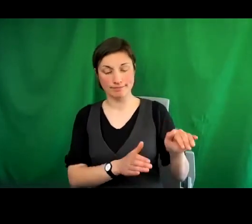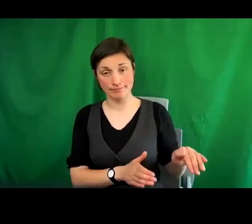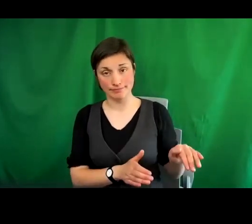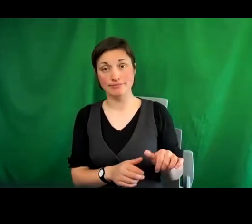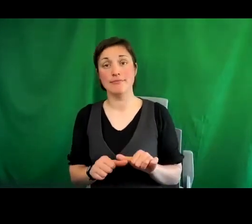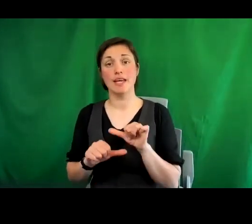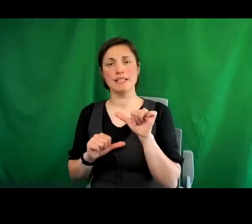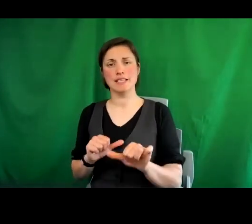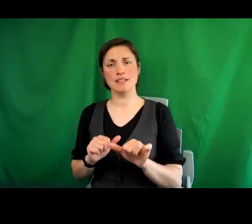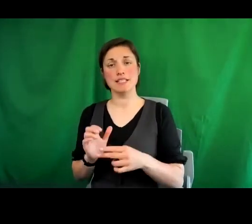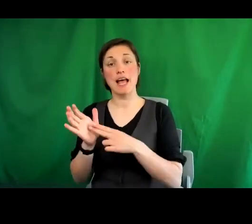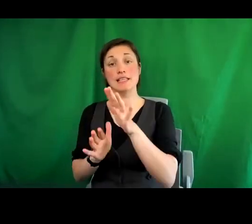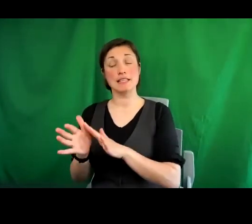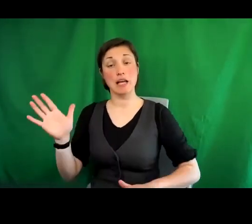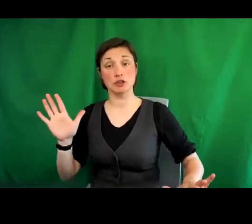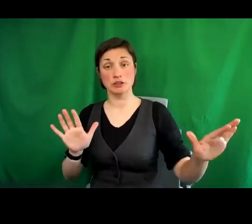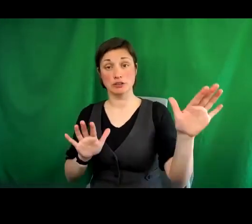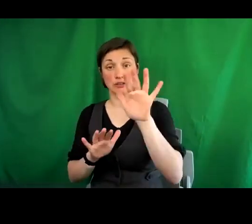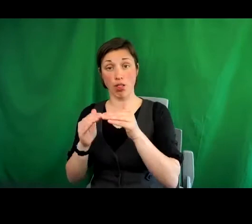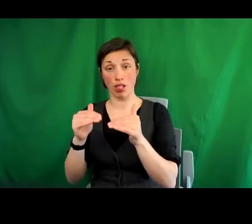to demonstrate human rights leadership.